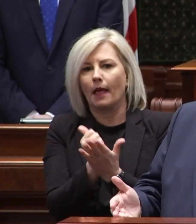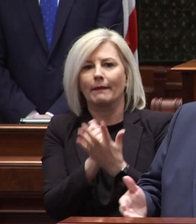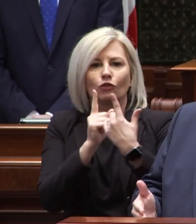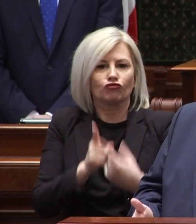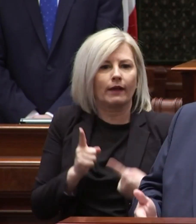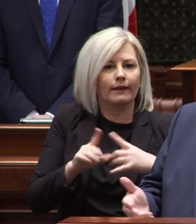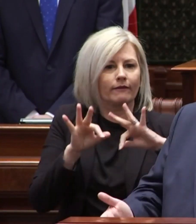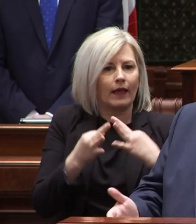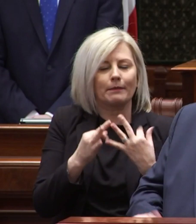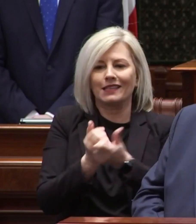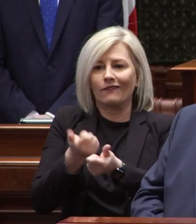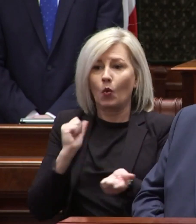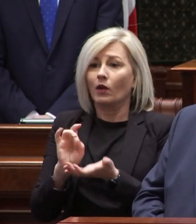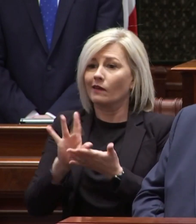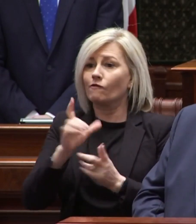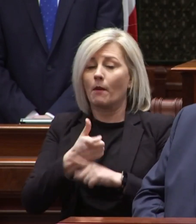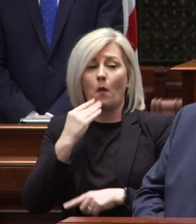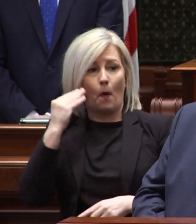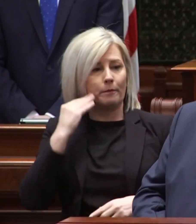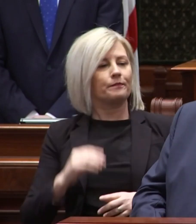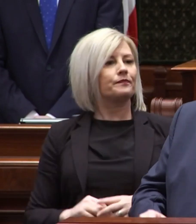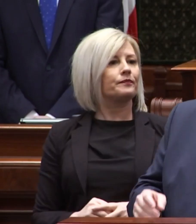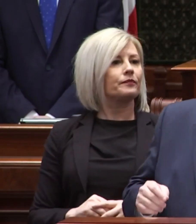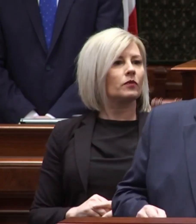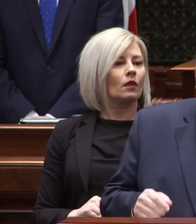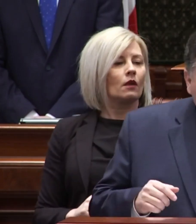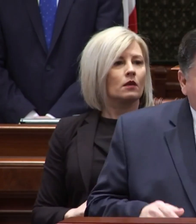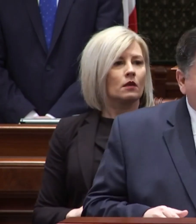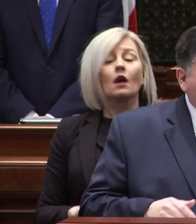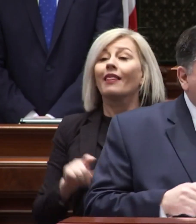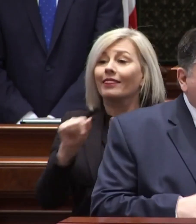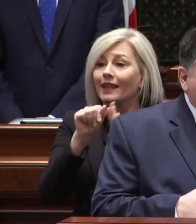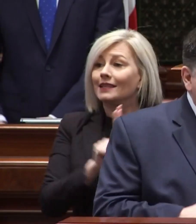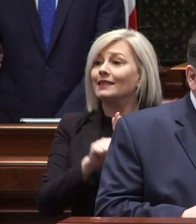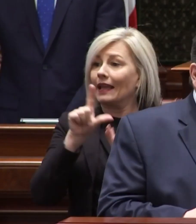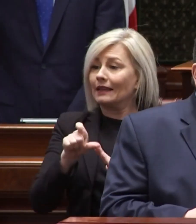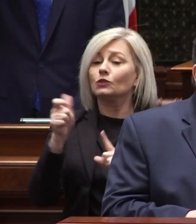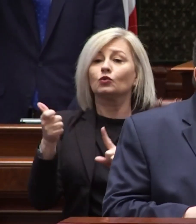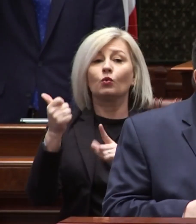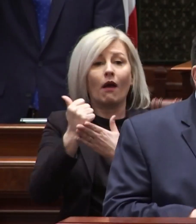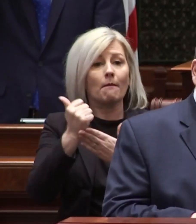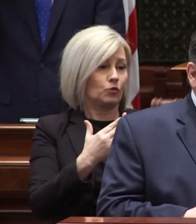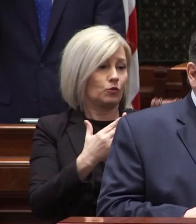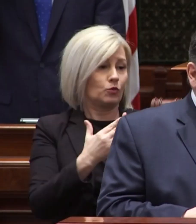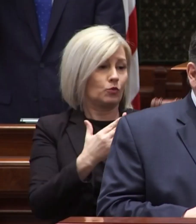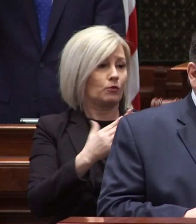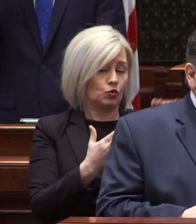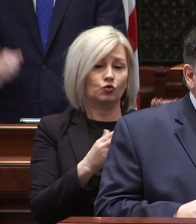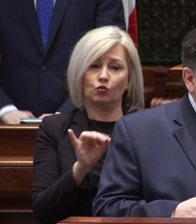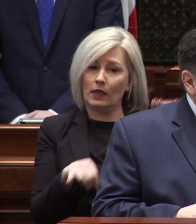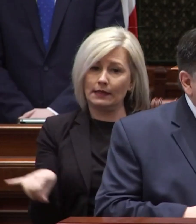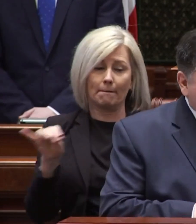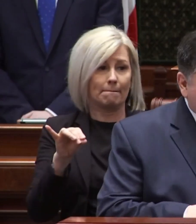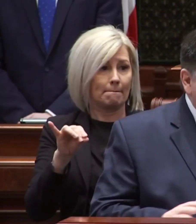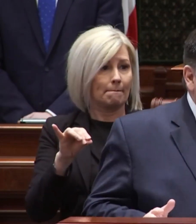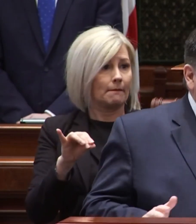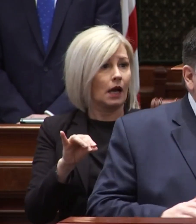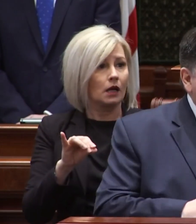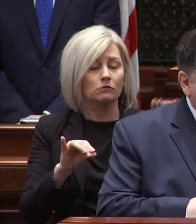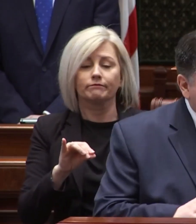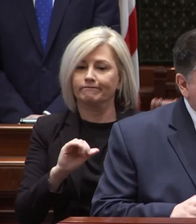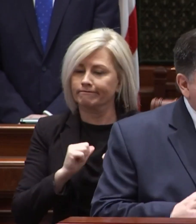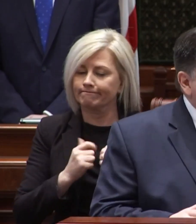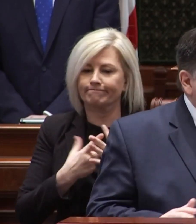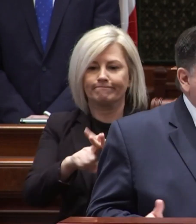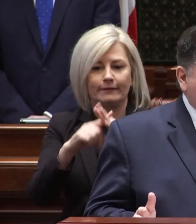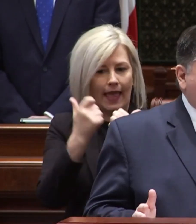struggling families avoid eviction from their homes the state should help other communities do the same mobilizing every